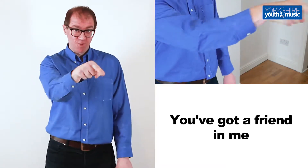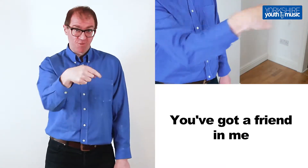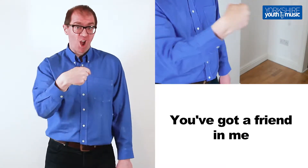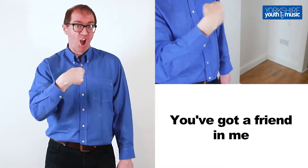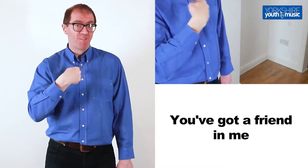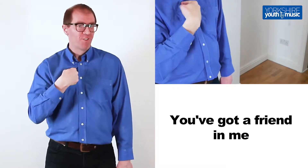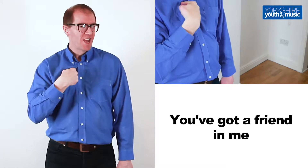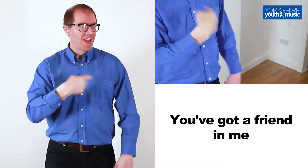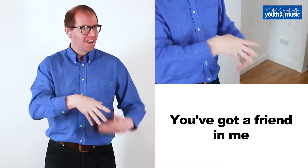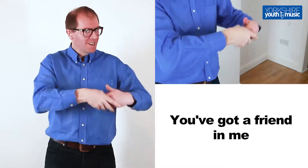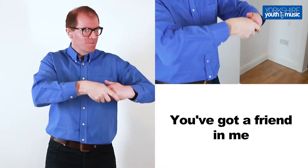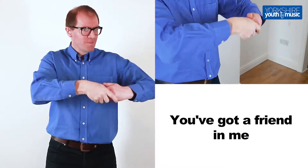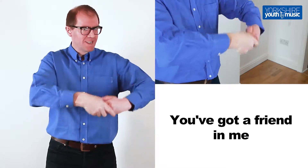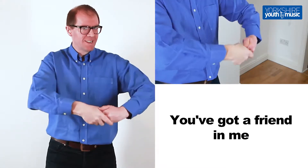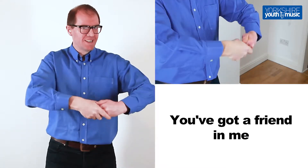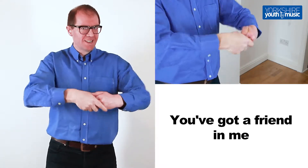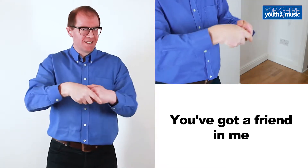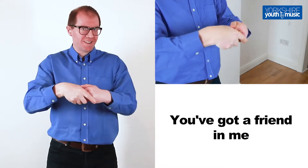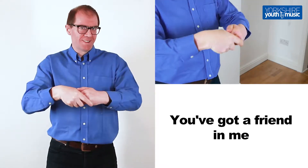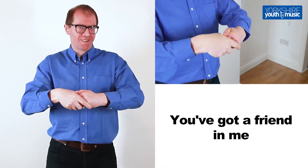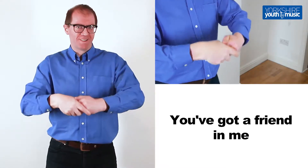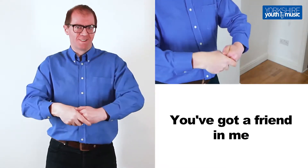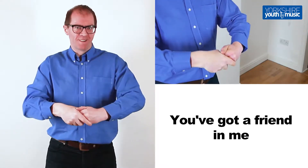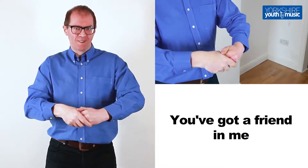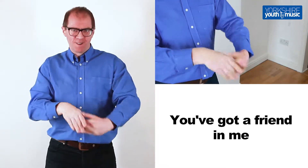You've got a friend in me